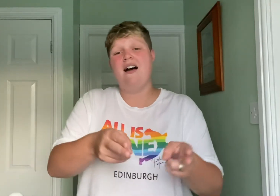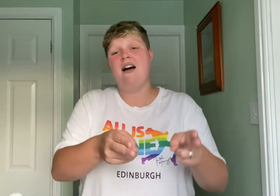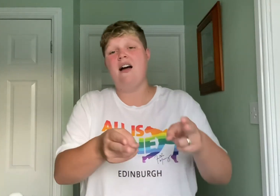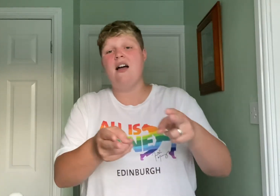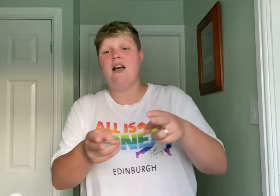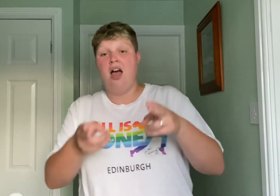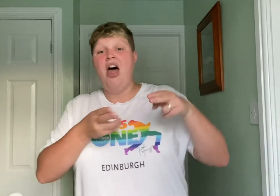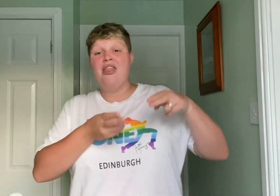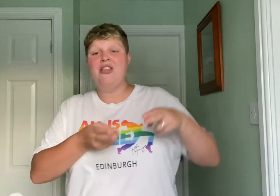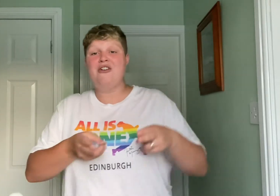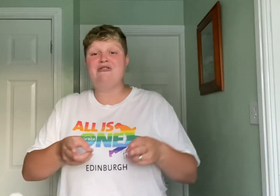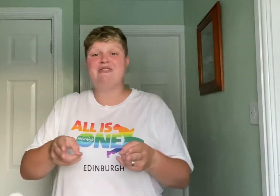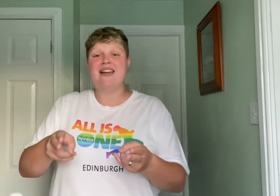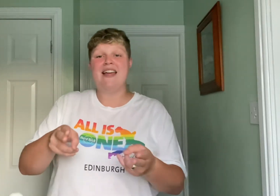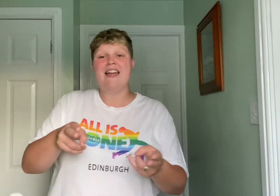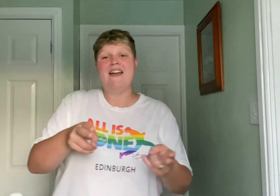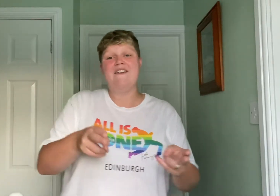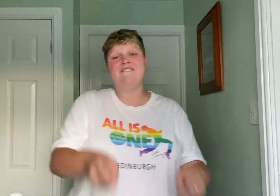the river.